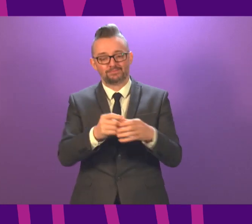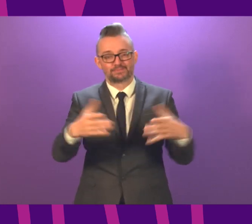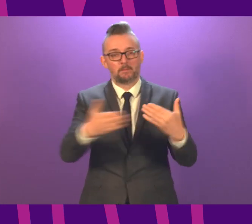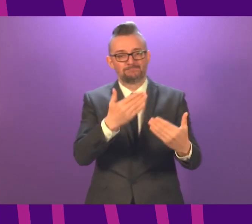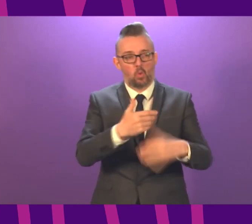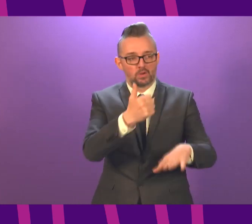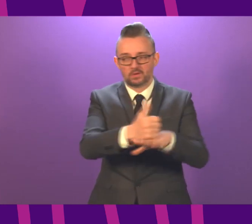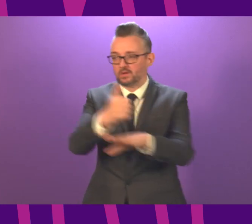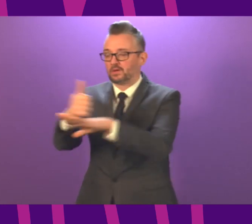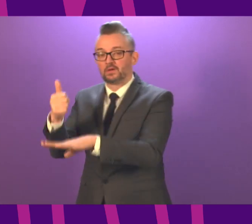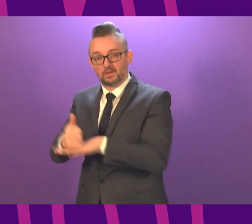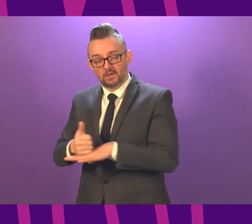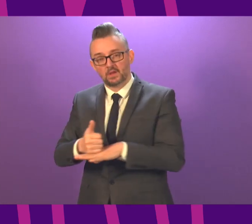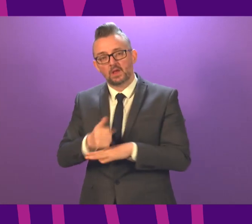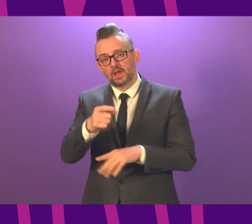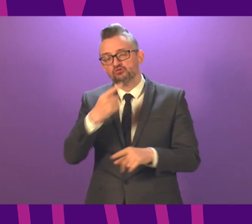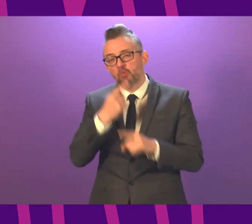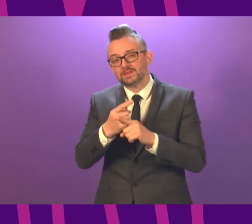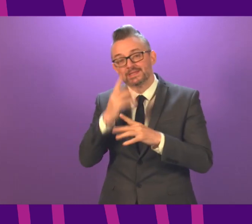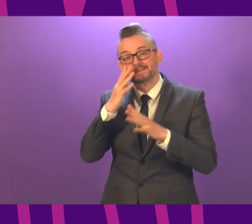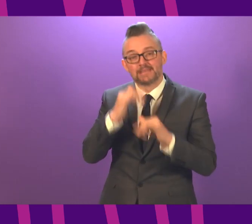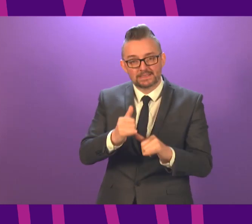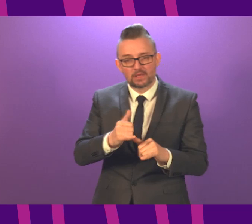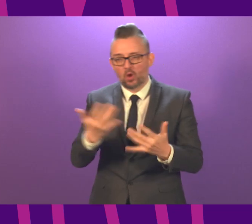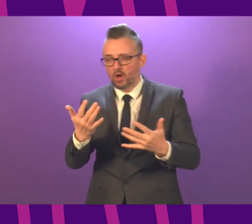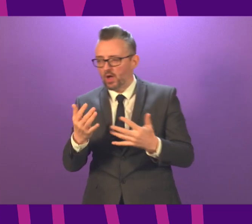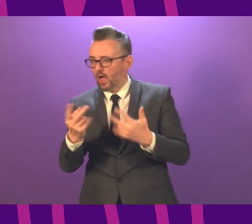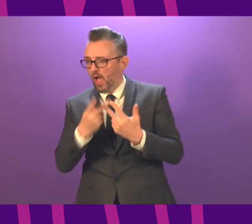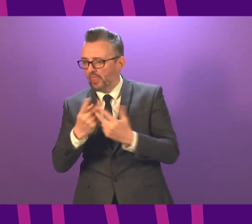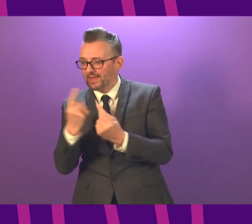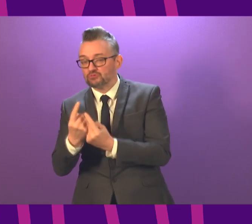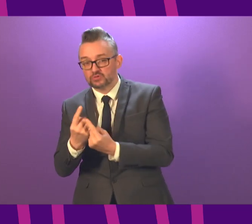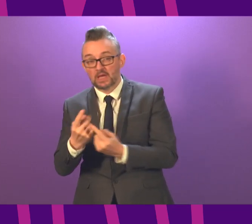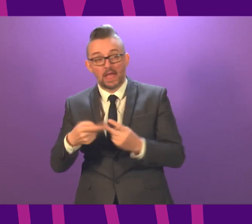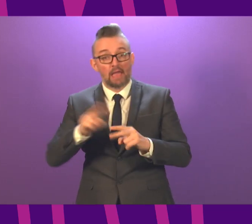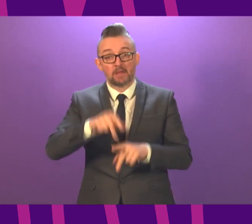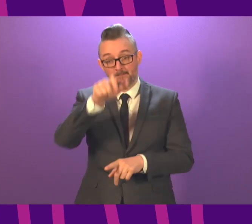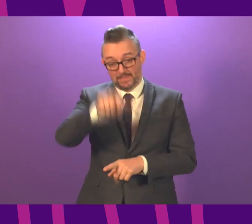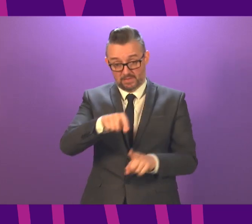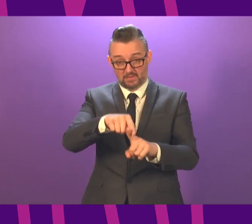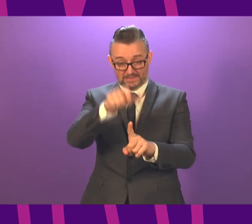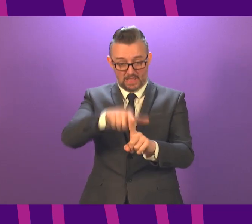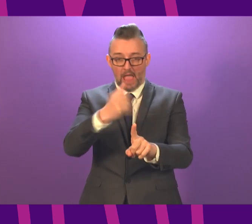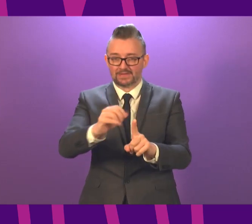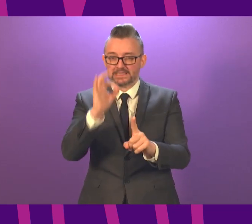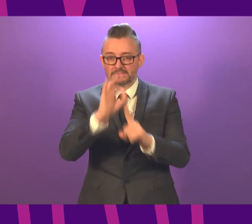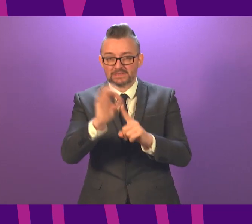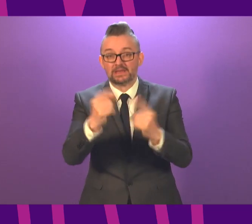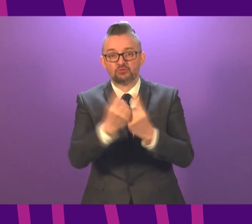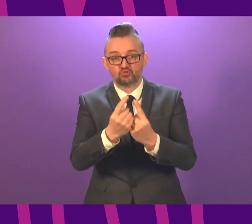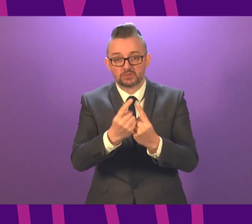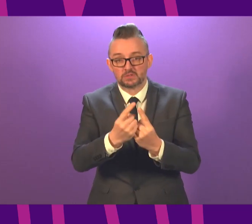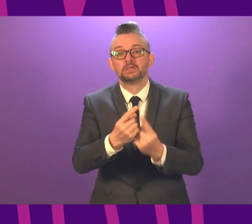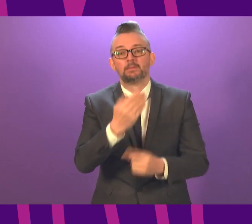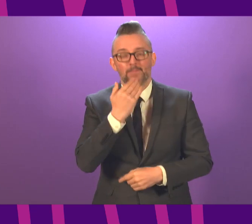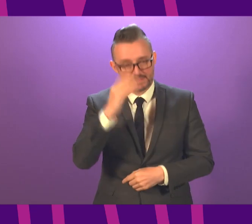But anybody, whether it's a bit of testing or any other aspect of this, if there are individual issues constituents are experiencing, please let us know these so that we can address them